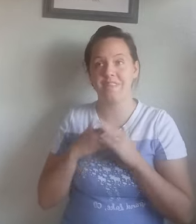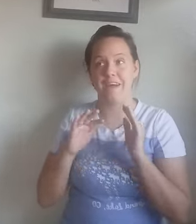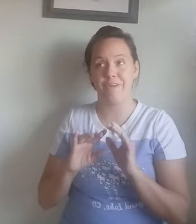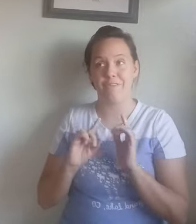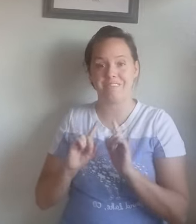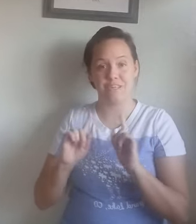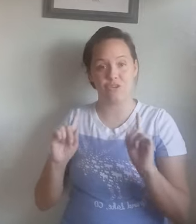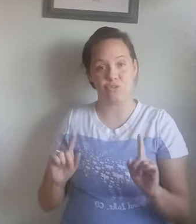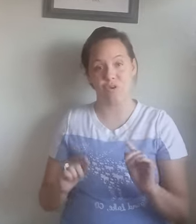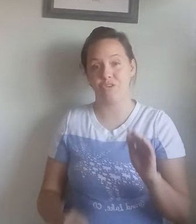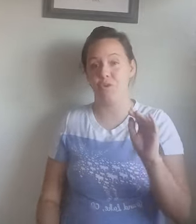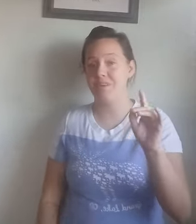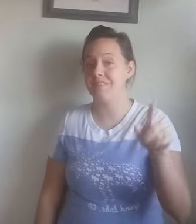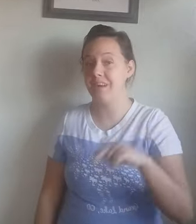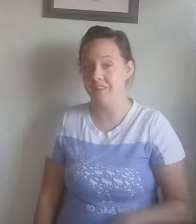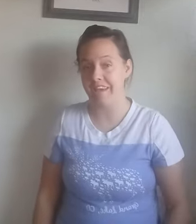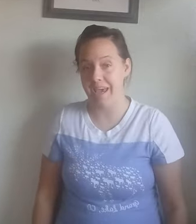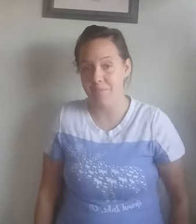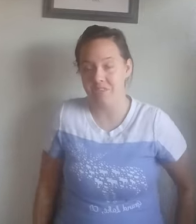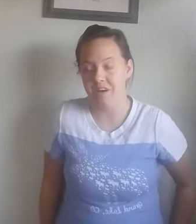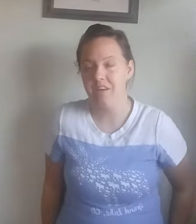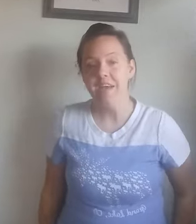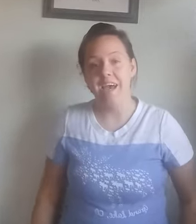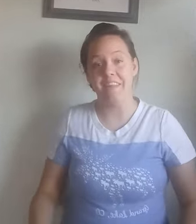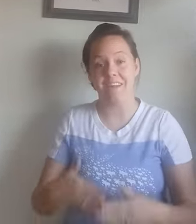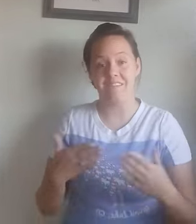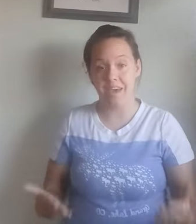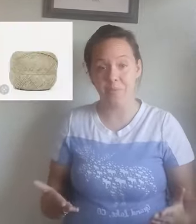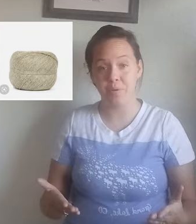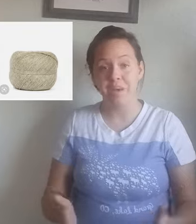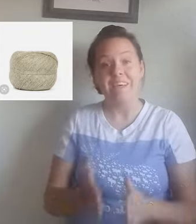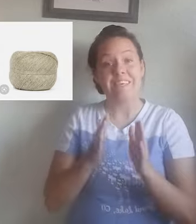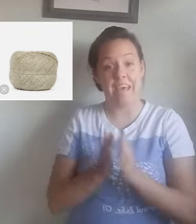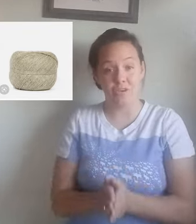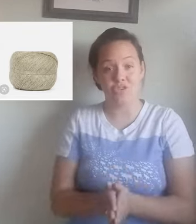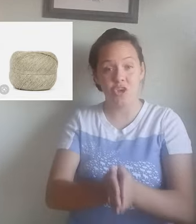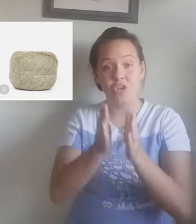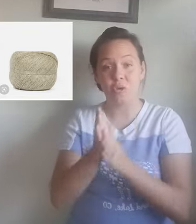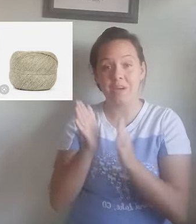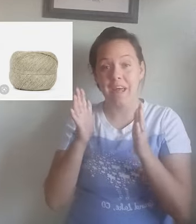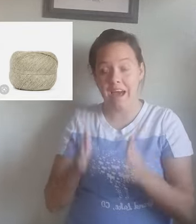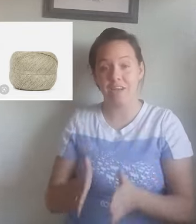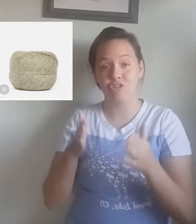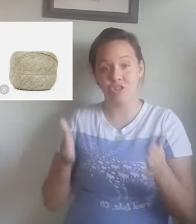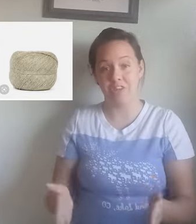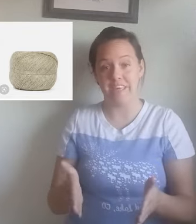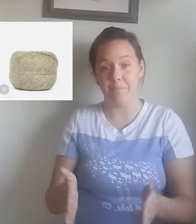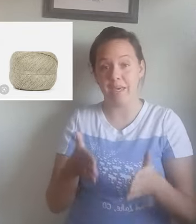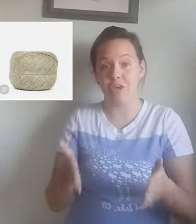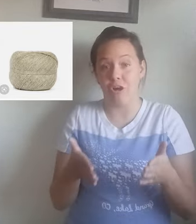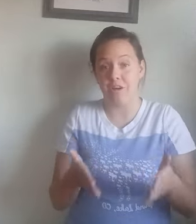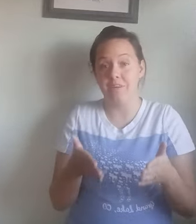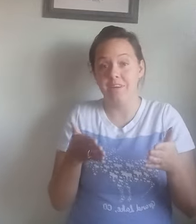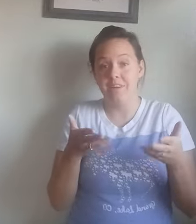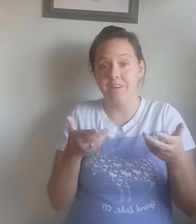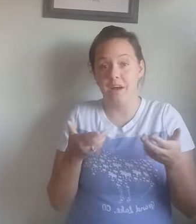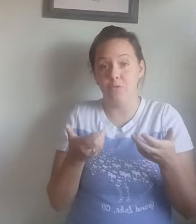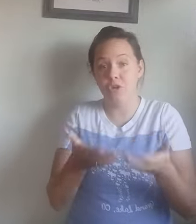and I've never seen in stores. I've only seen like Amazon and that is hemp. Yes, you can actually make yarn. Um, you can